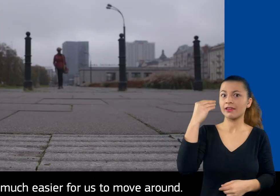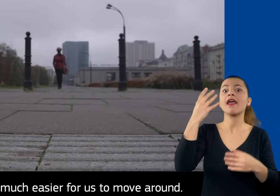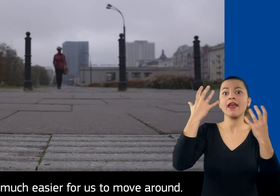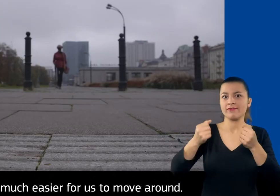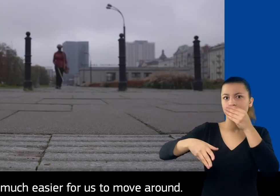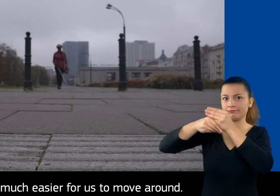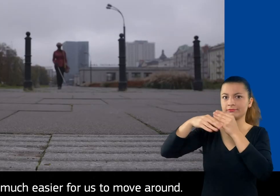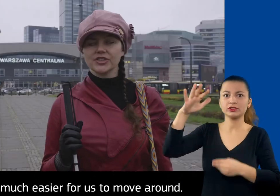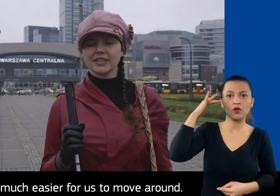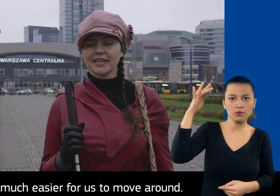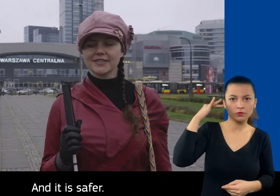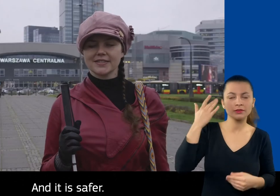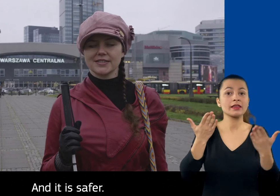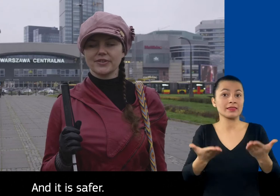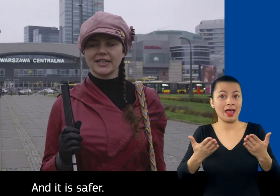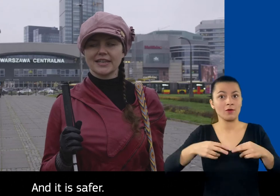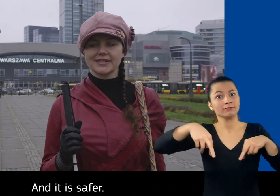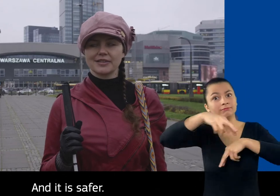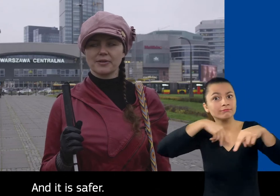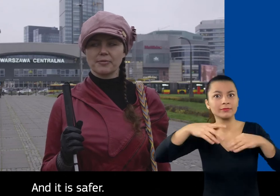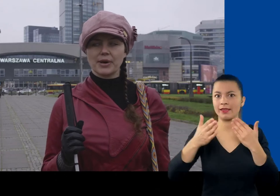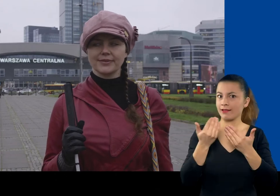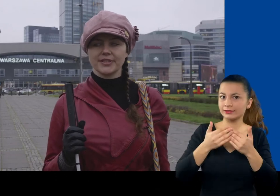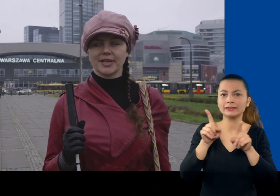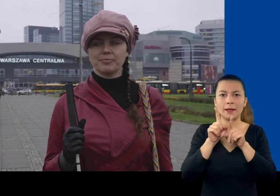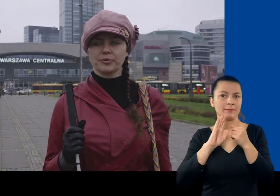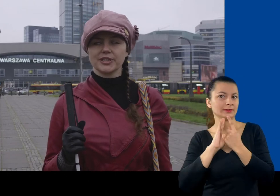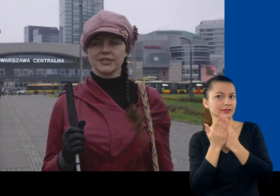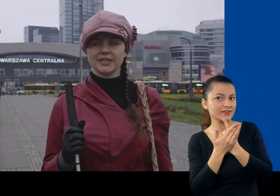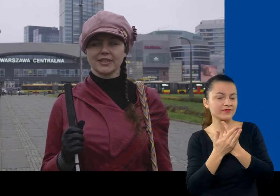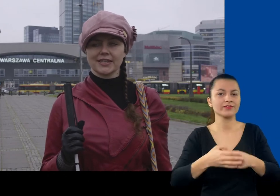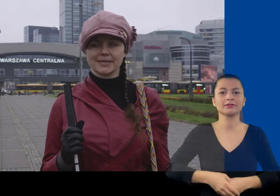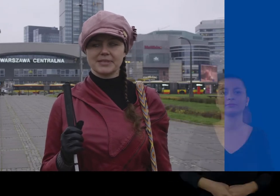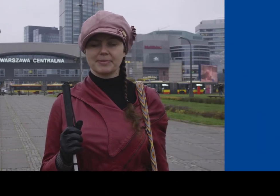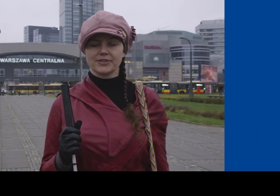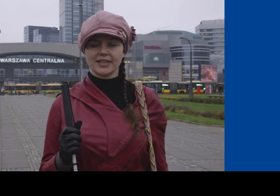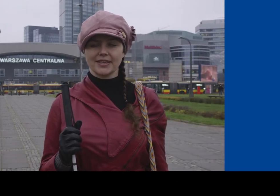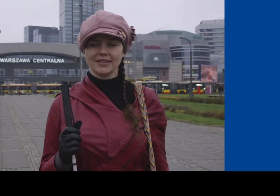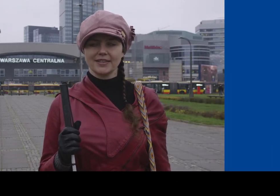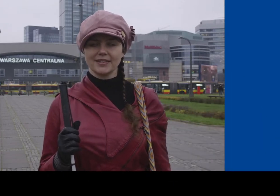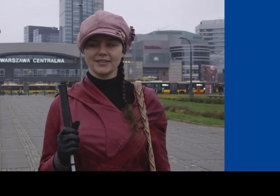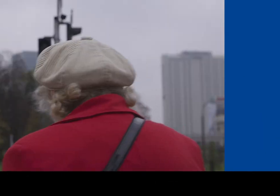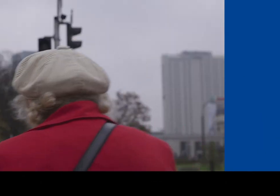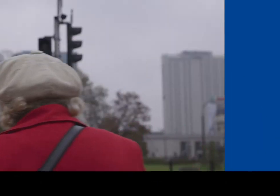it is much easier for us to move around, and it is safer. It is for us to move around and it is safer.